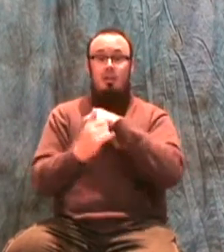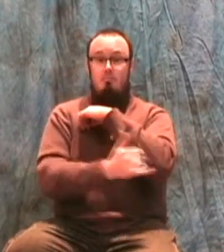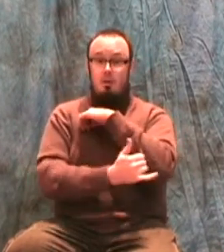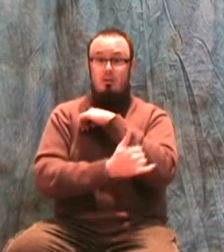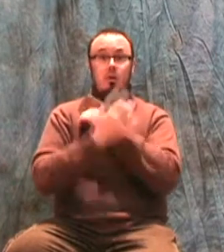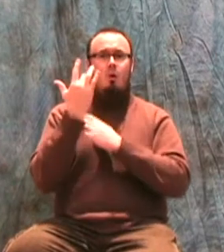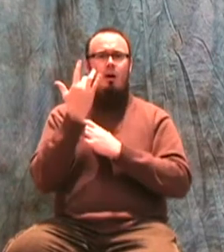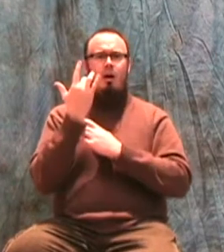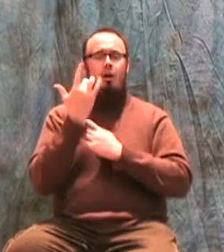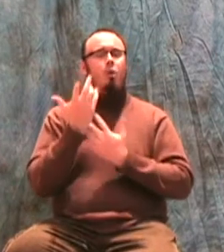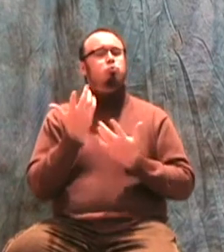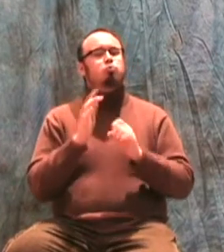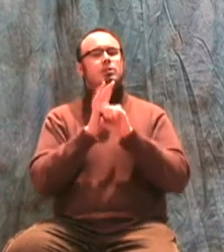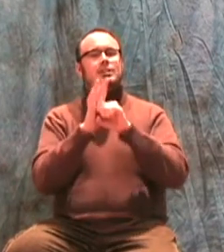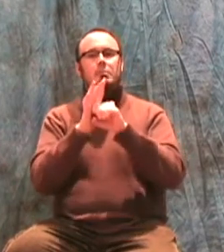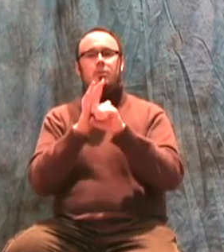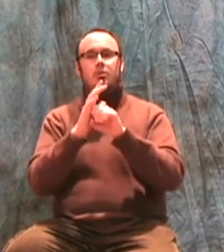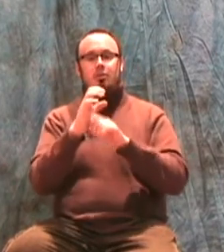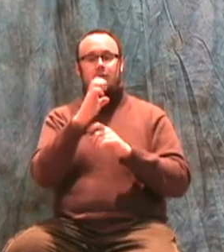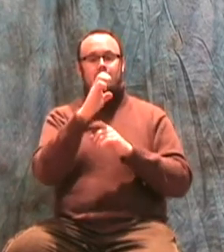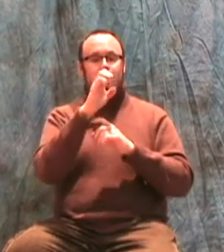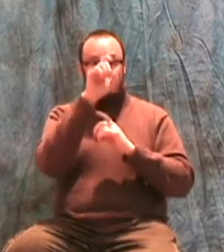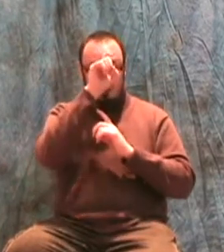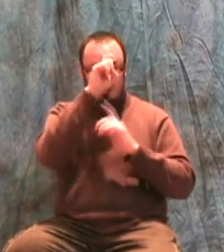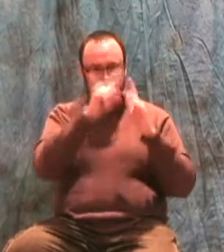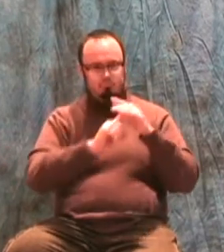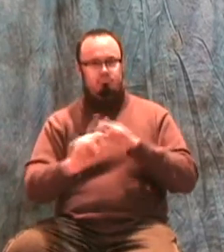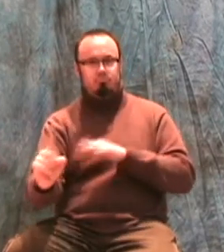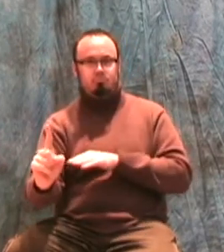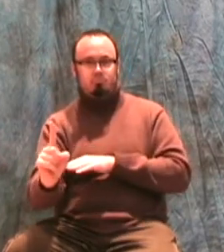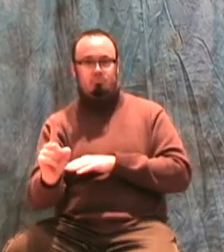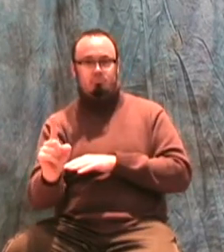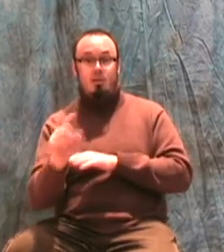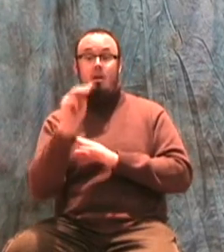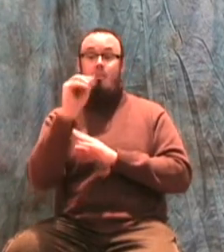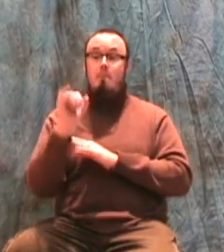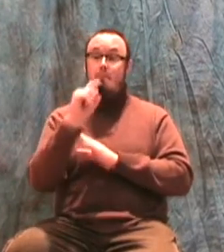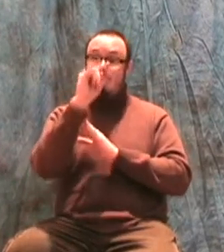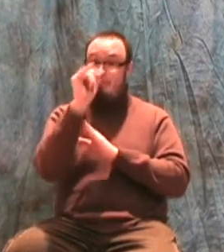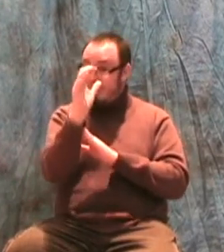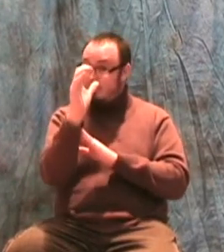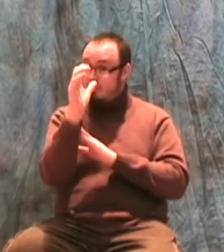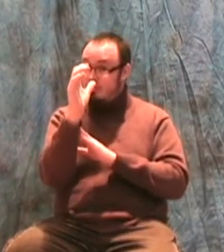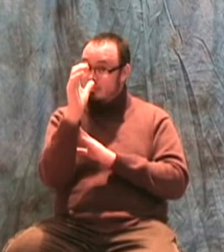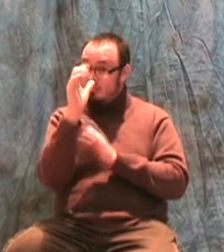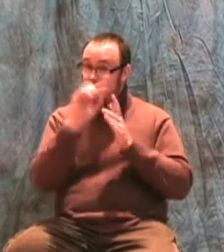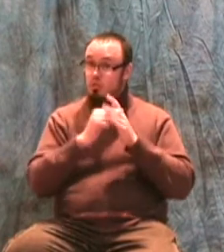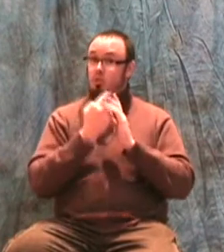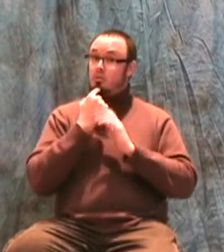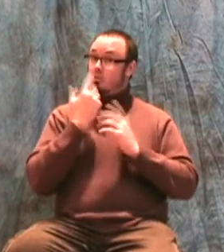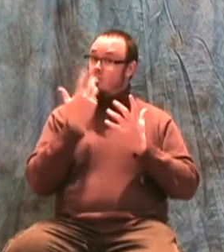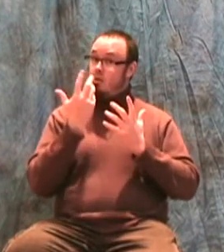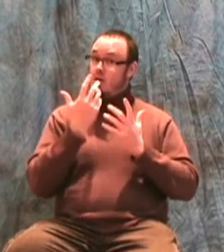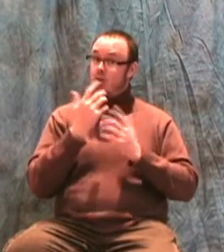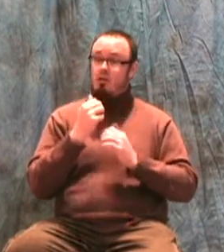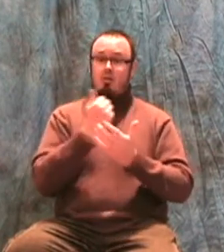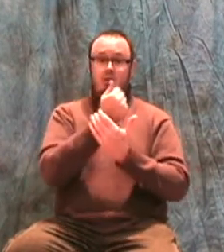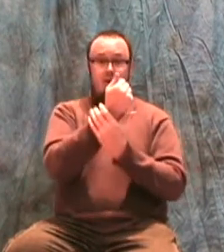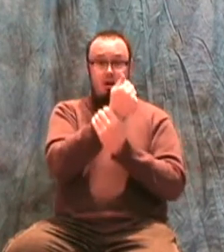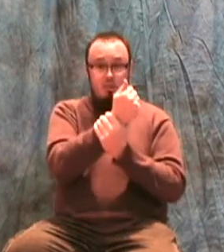ostensibly as a symbol of the Exodus from Egypt The mystic sources say that Avraham who